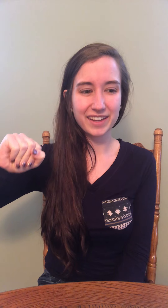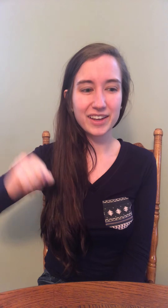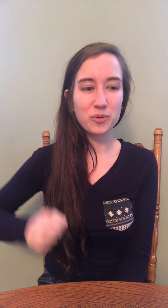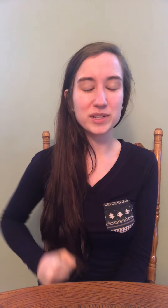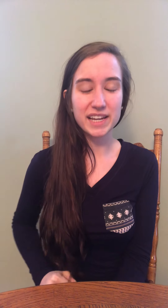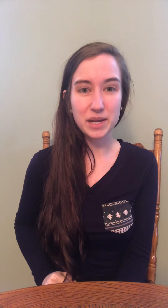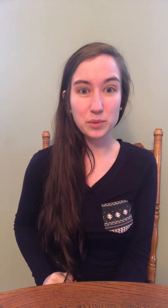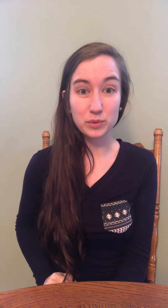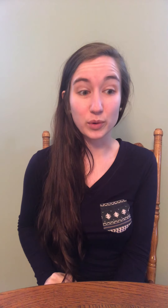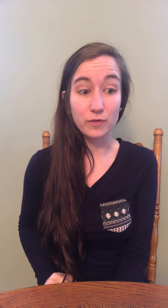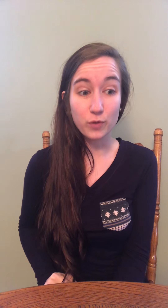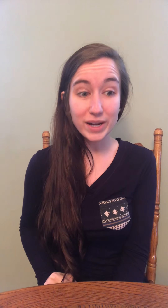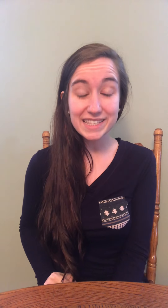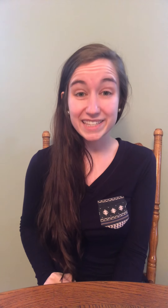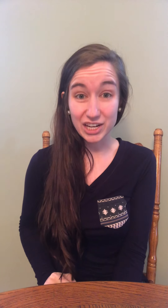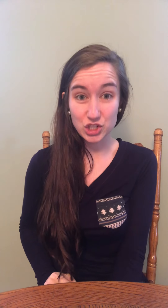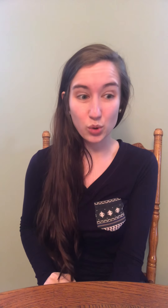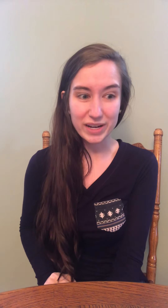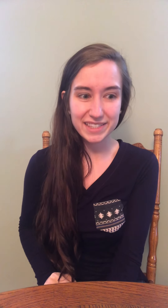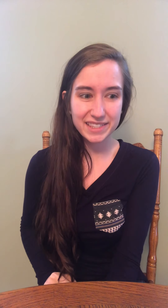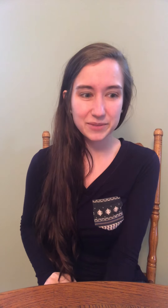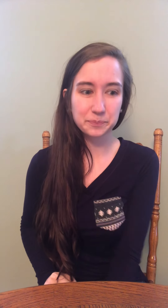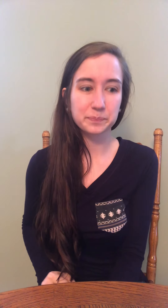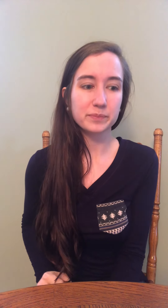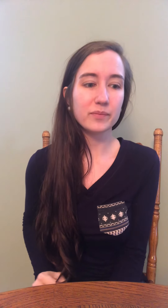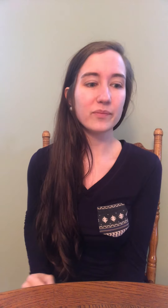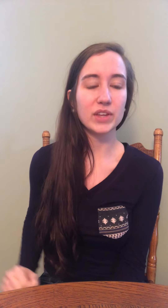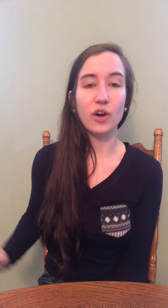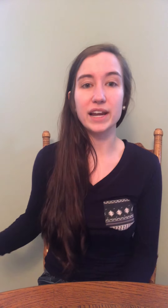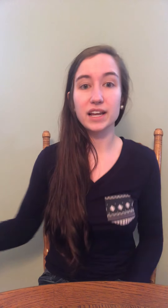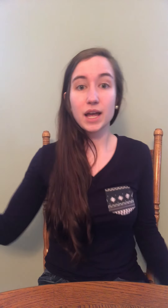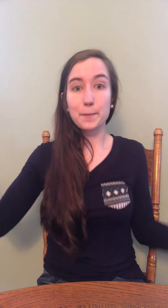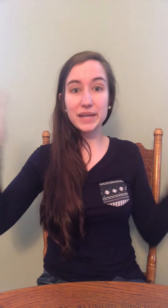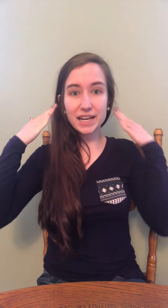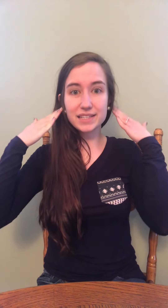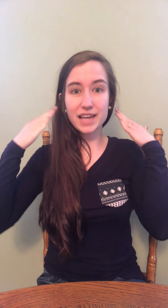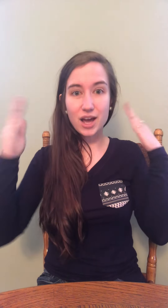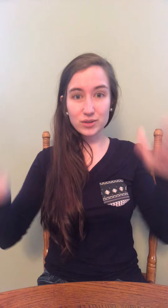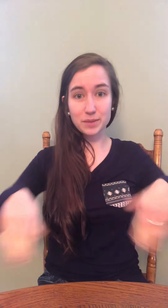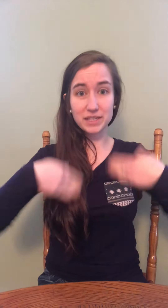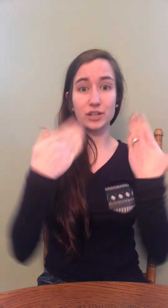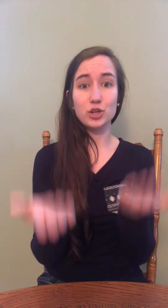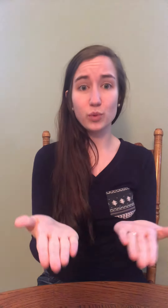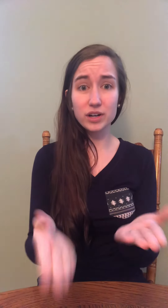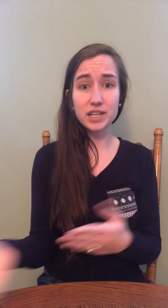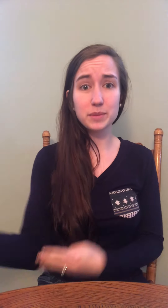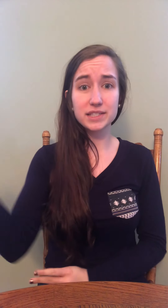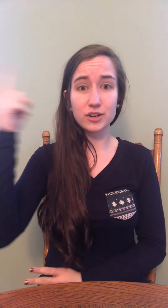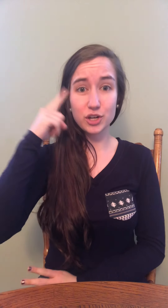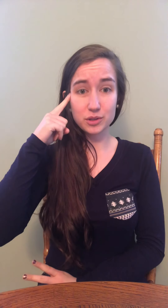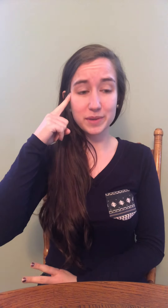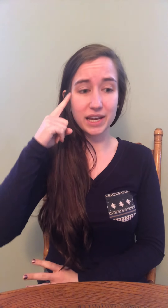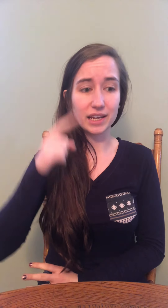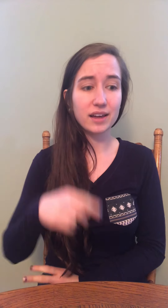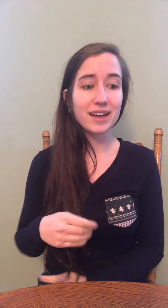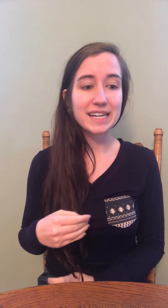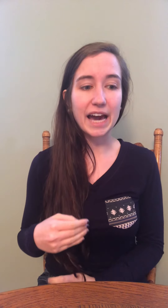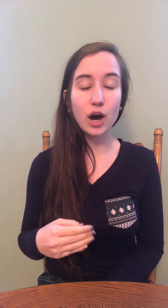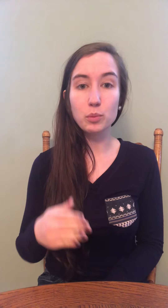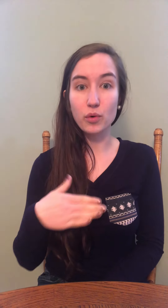Words I came up with the word voice and choice. Alright. Beginning sounds. I'm going to tell you a word. Tell me the sound you hear at the beginning. Cowboy.